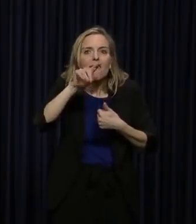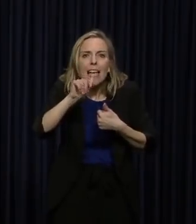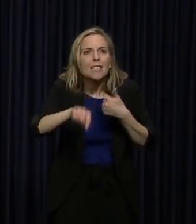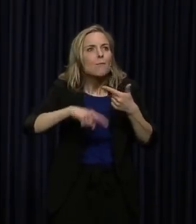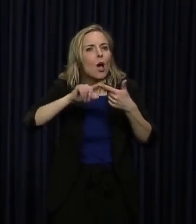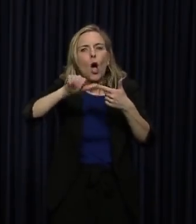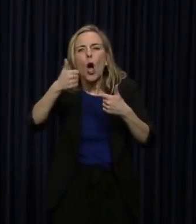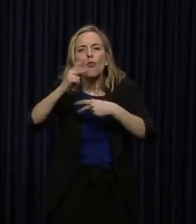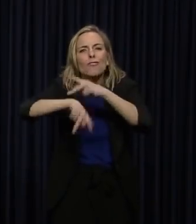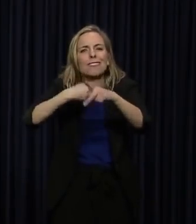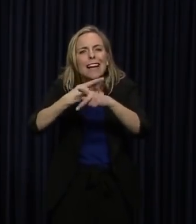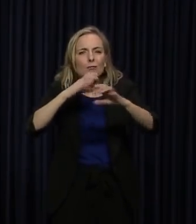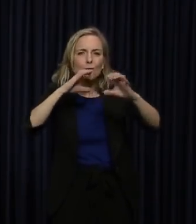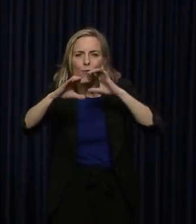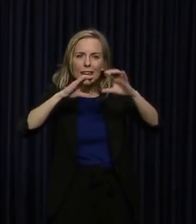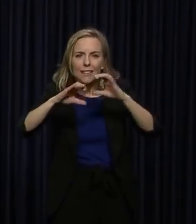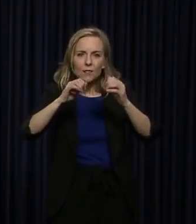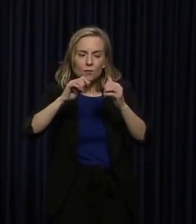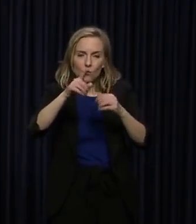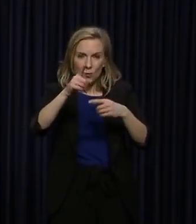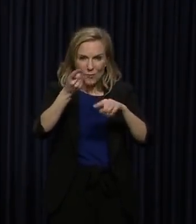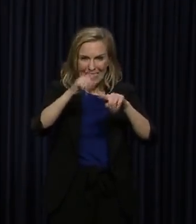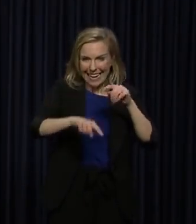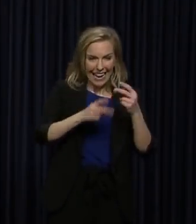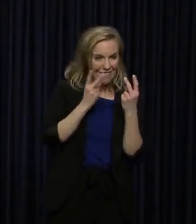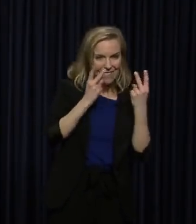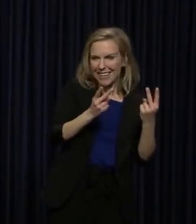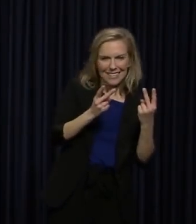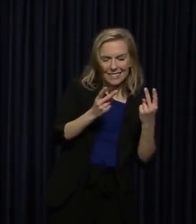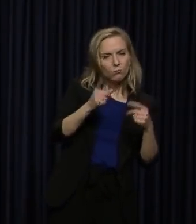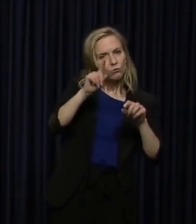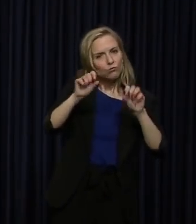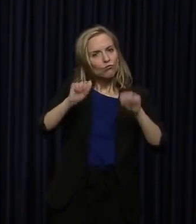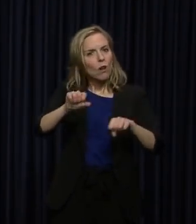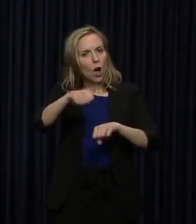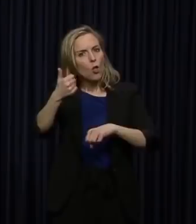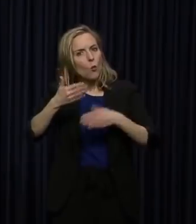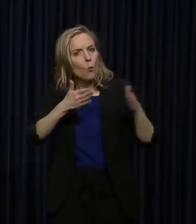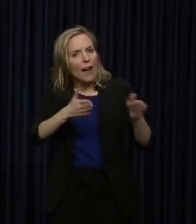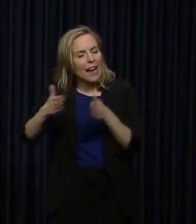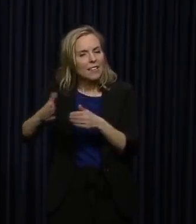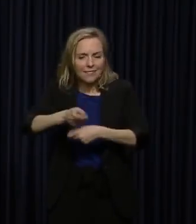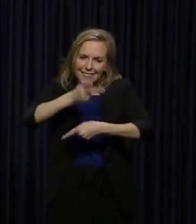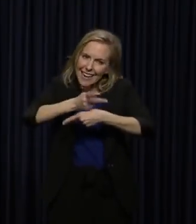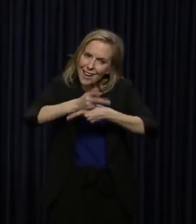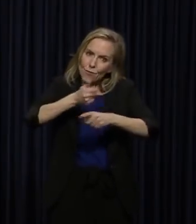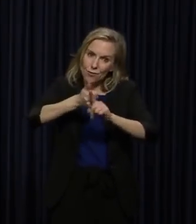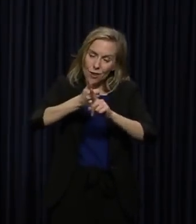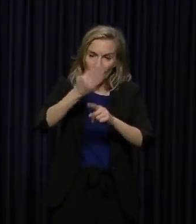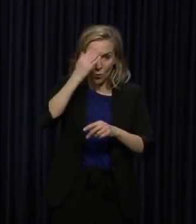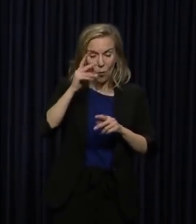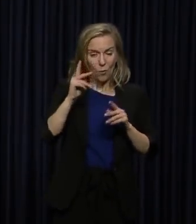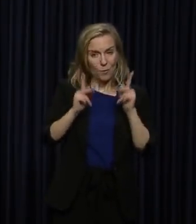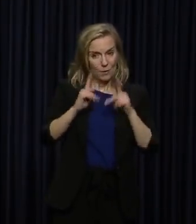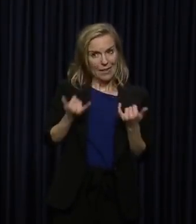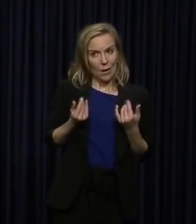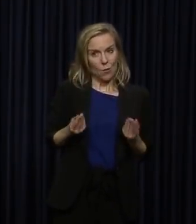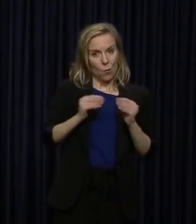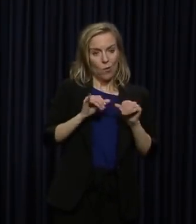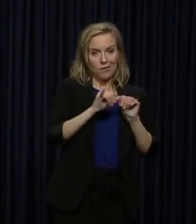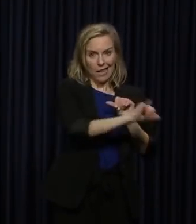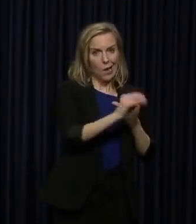to communicate with loved ones that you can't see. And take care of yourself. Now, people are going to be more at home